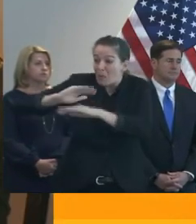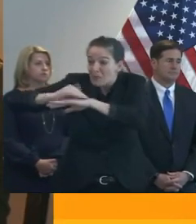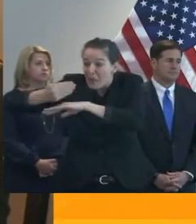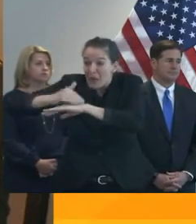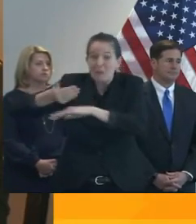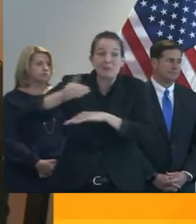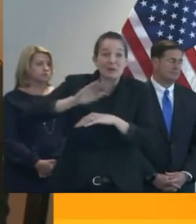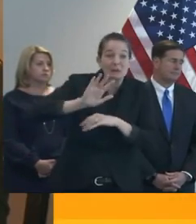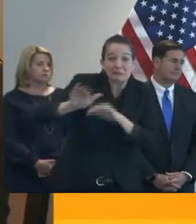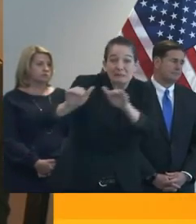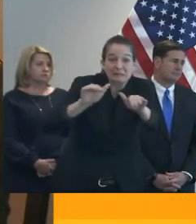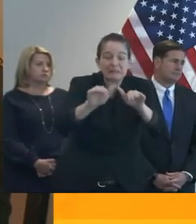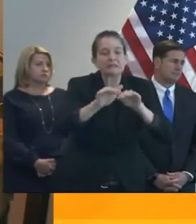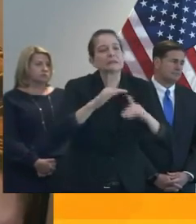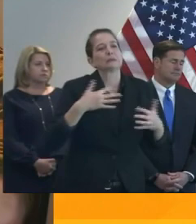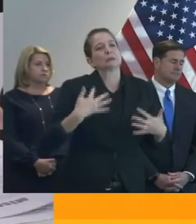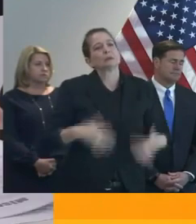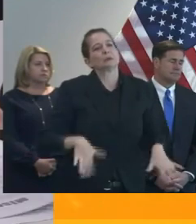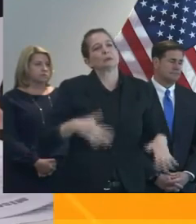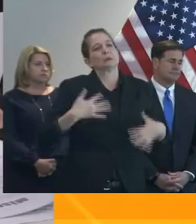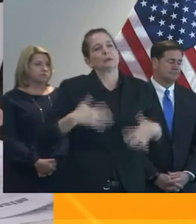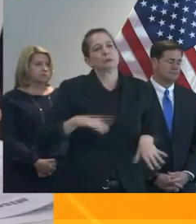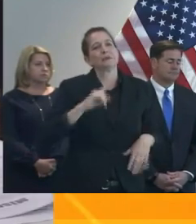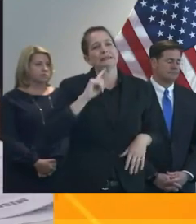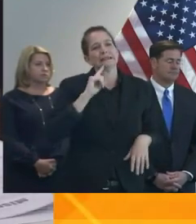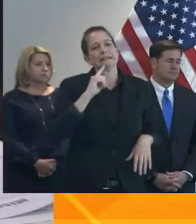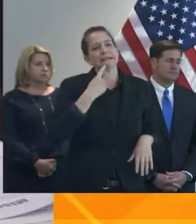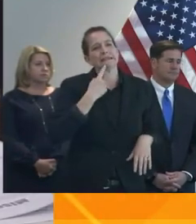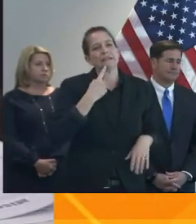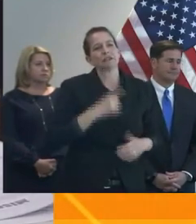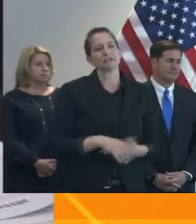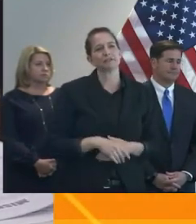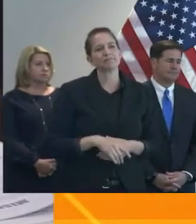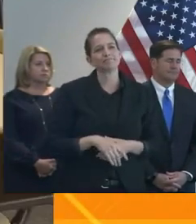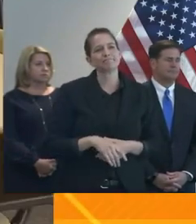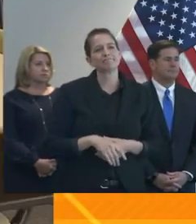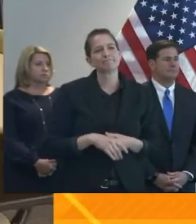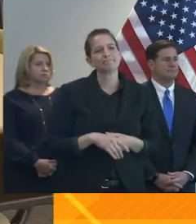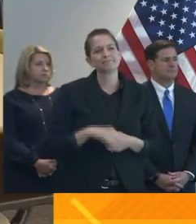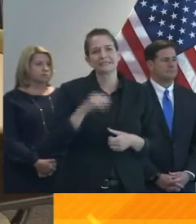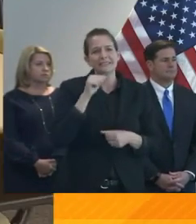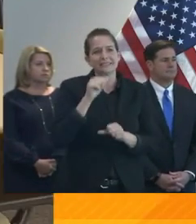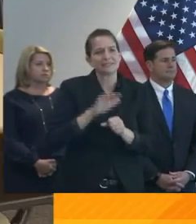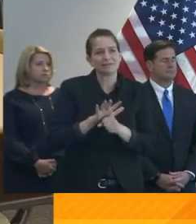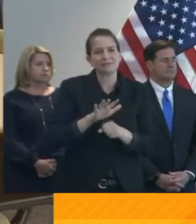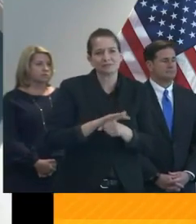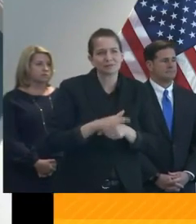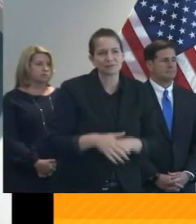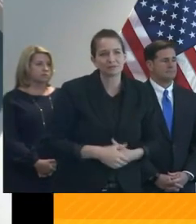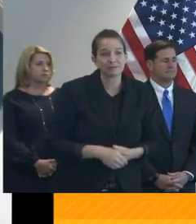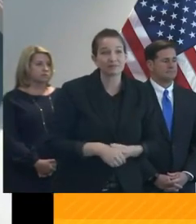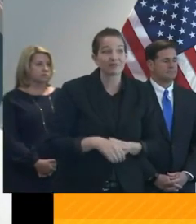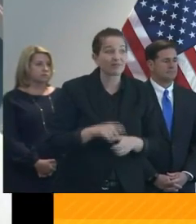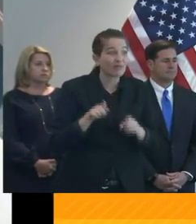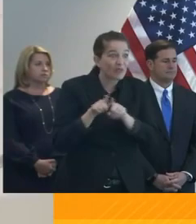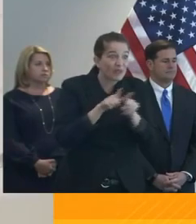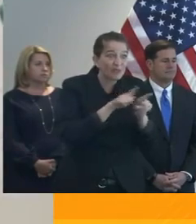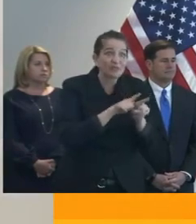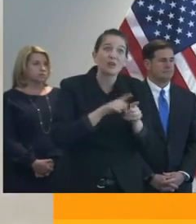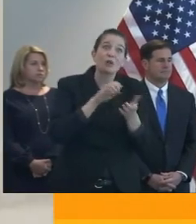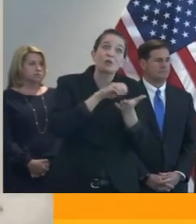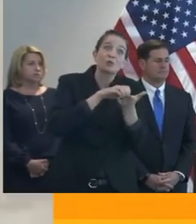So this is a very serious issue. There are also students who, some of our students with disabilities, who can't access